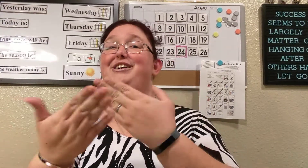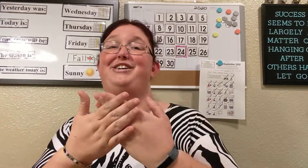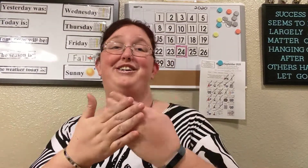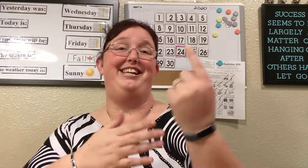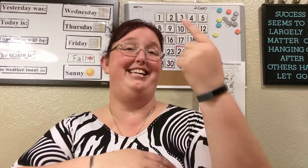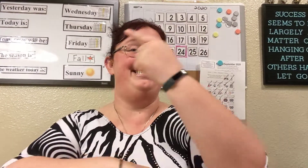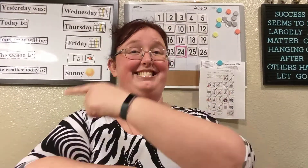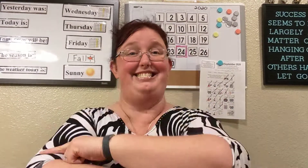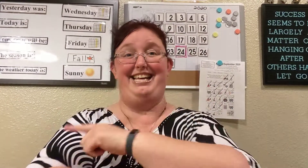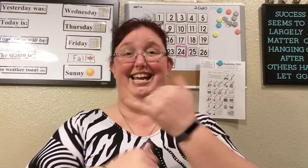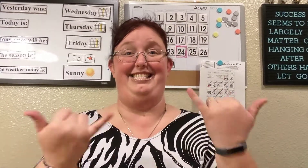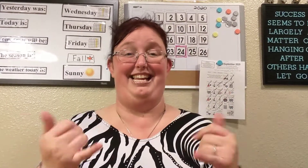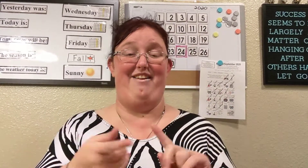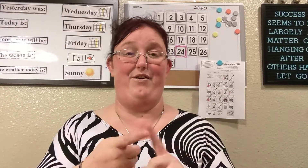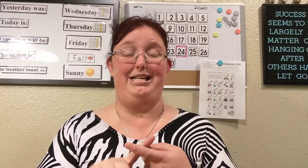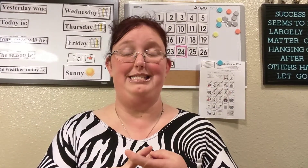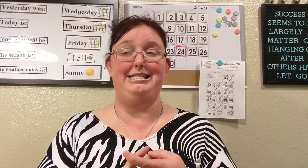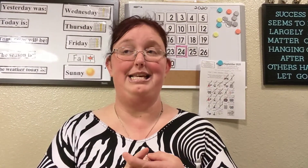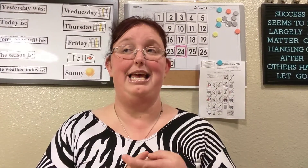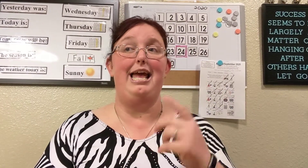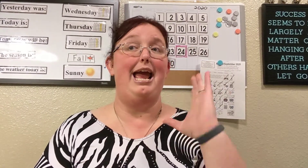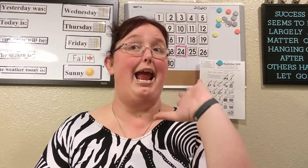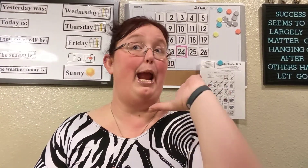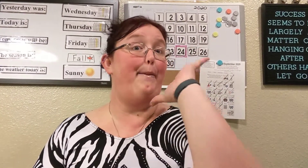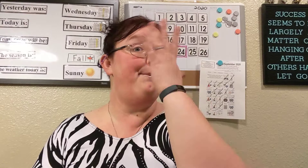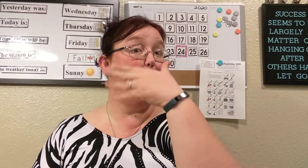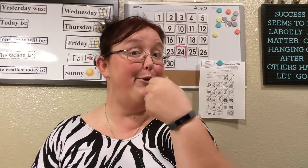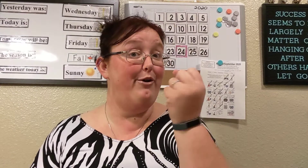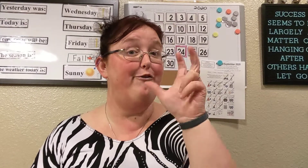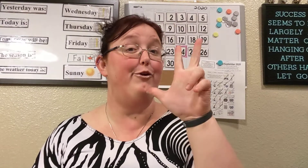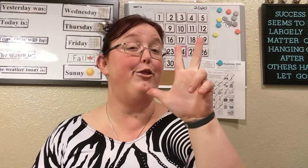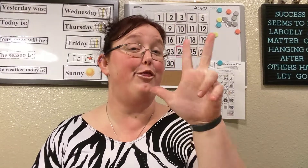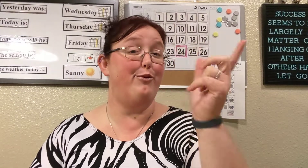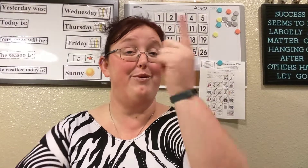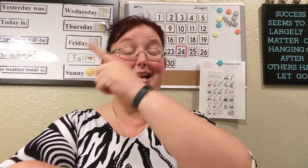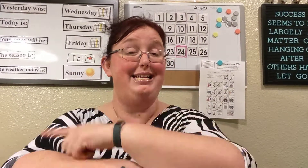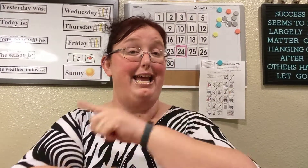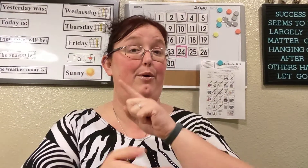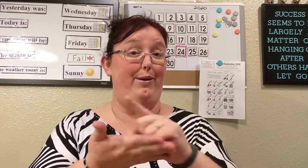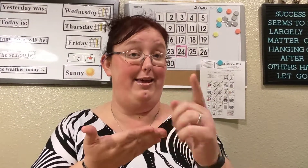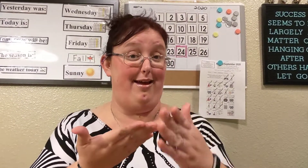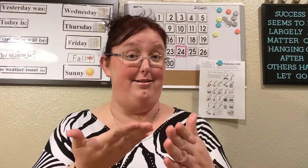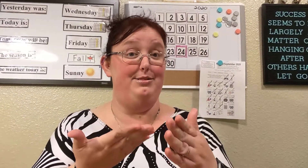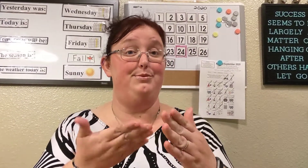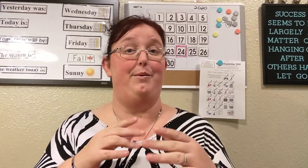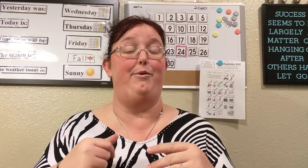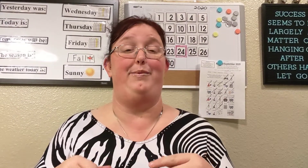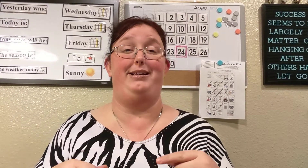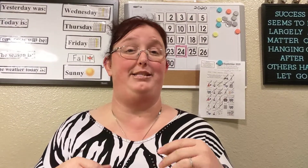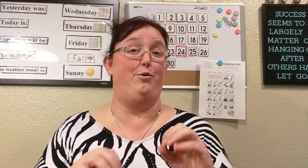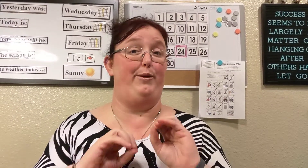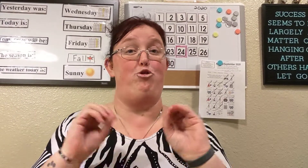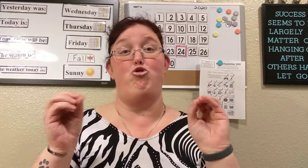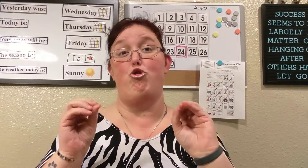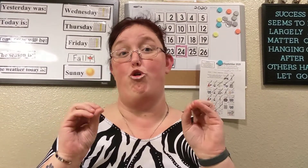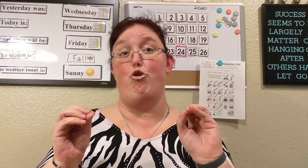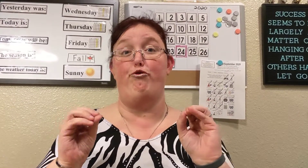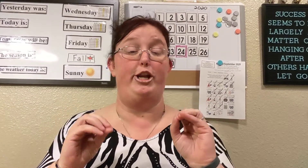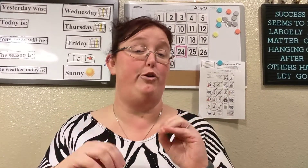good day today friends a beautiful three day weekend remember because there will be no videos